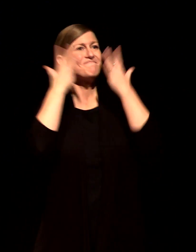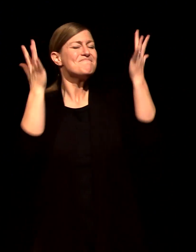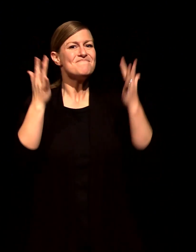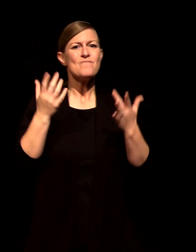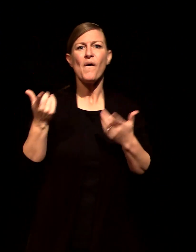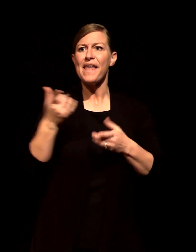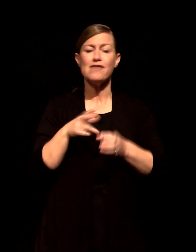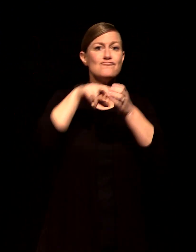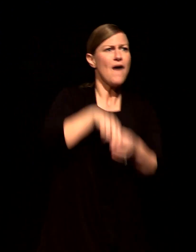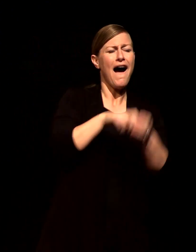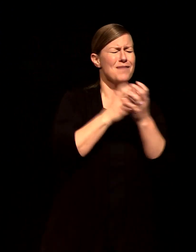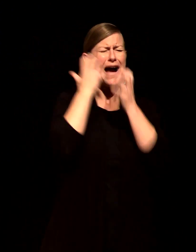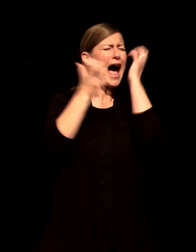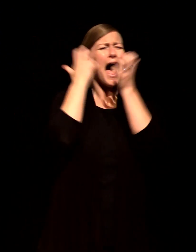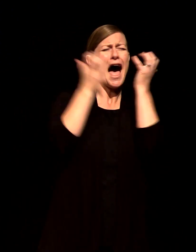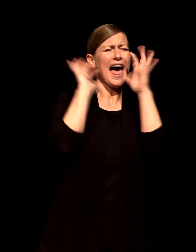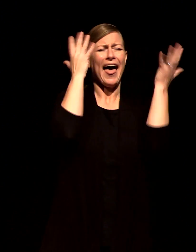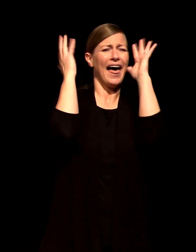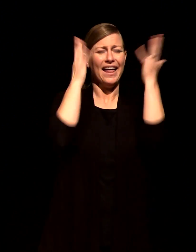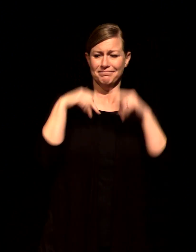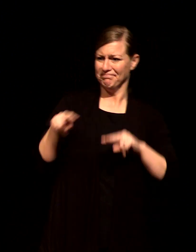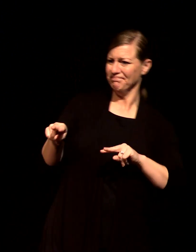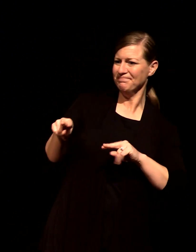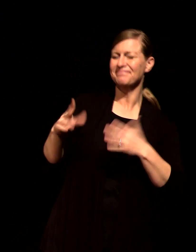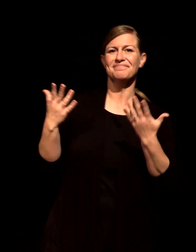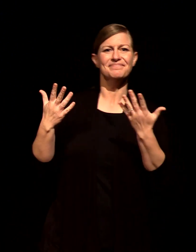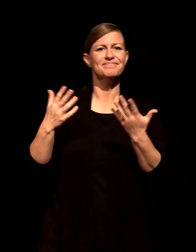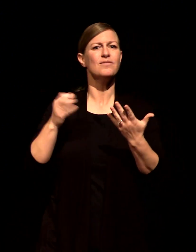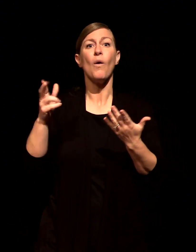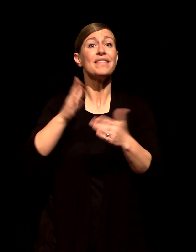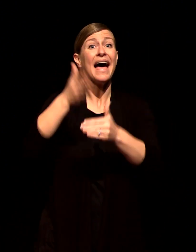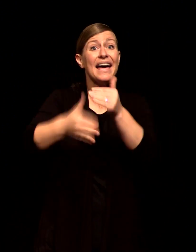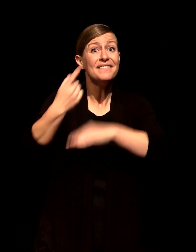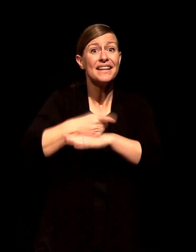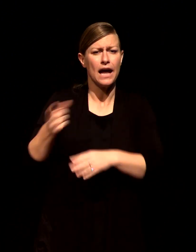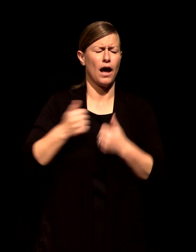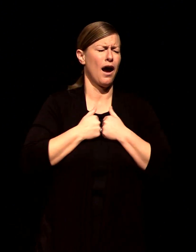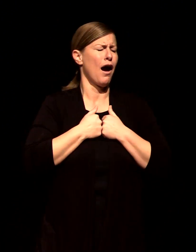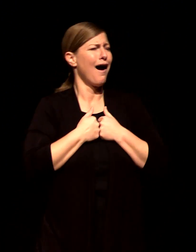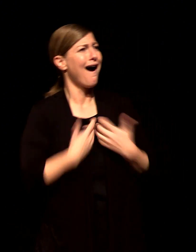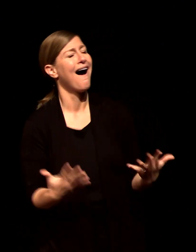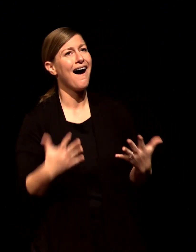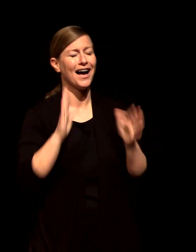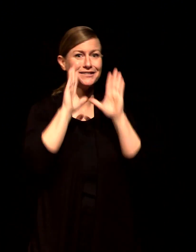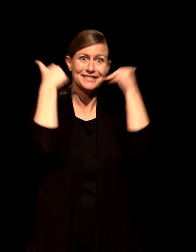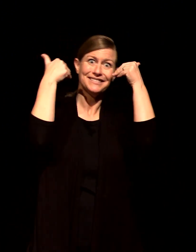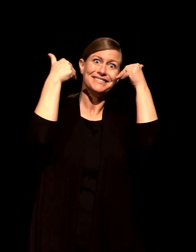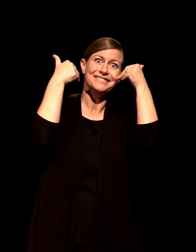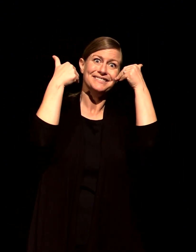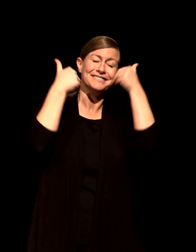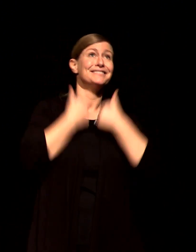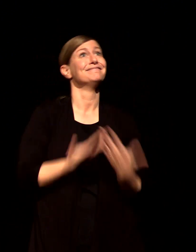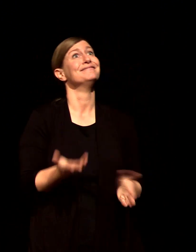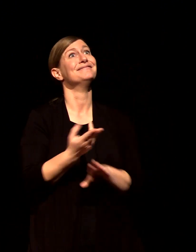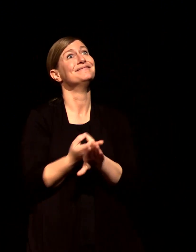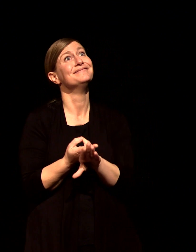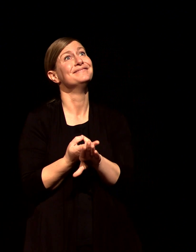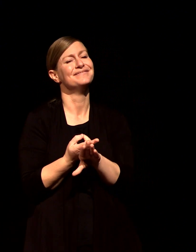about all of the experiences that they've had and at the end of the day my father's heart is full